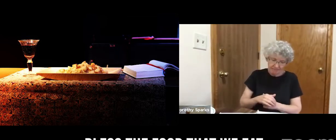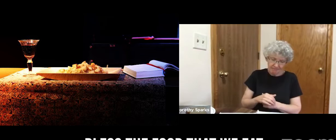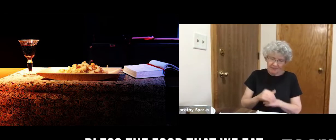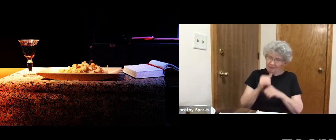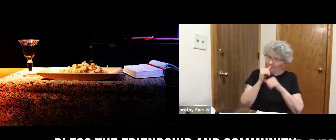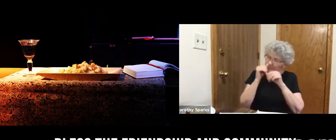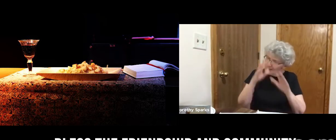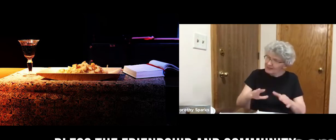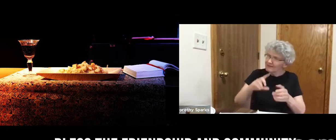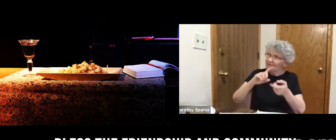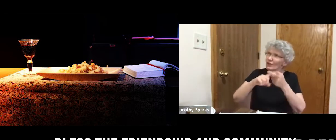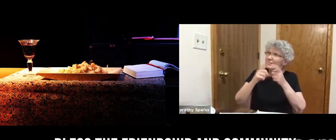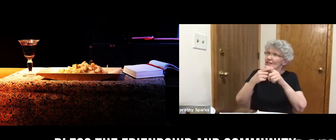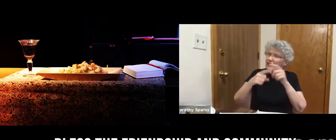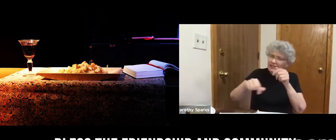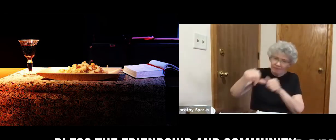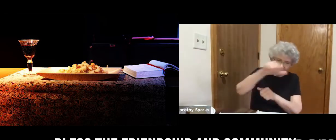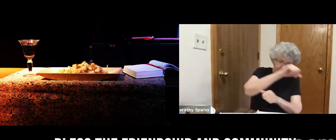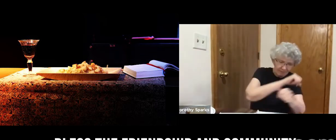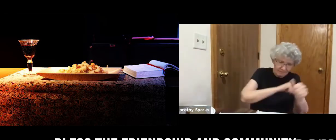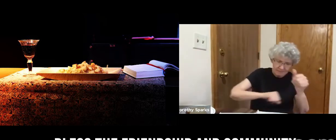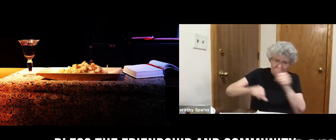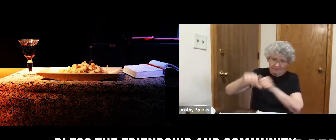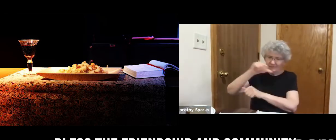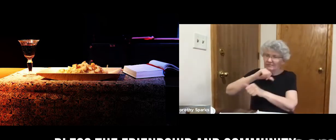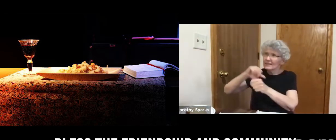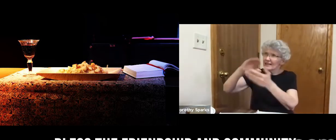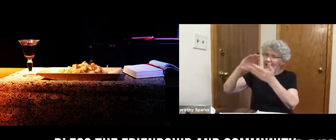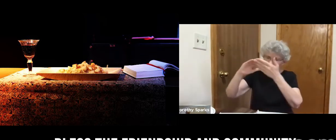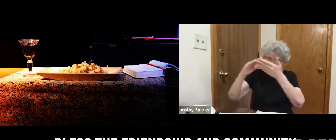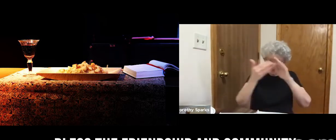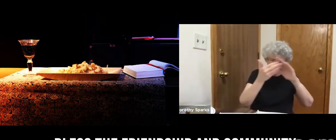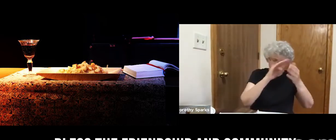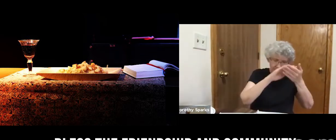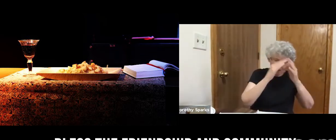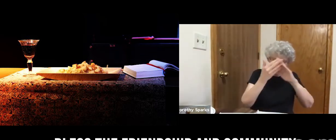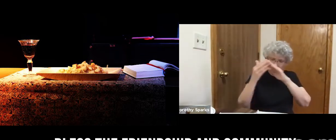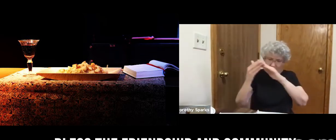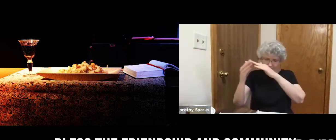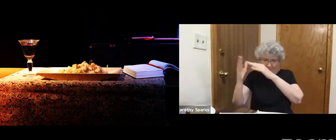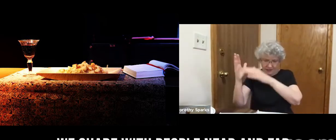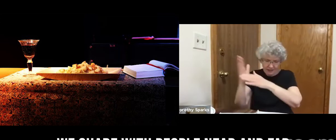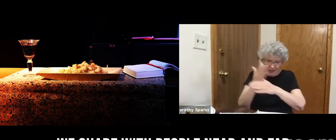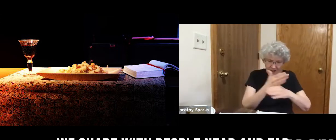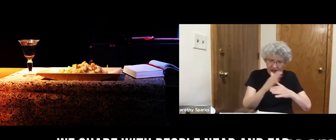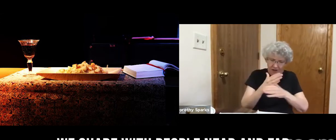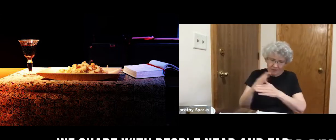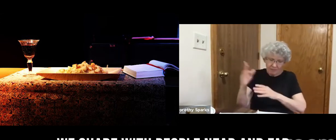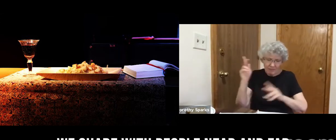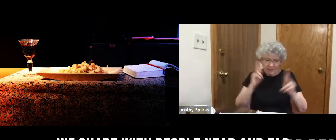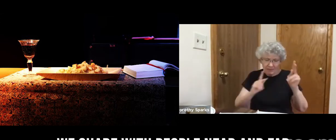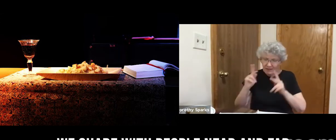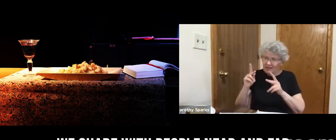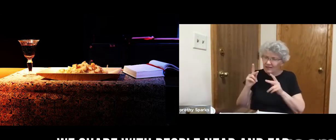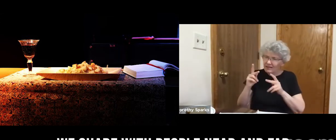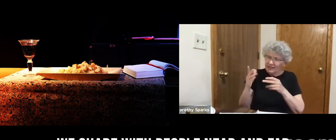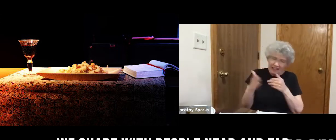Bless the friendship and community we share with people near